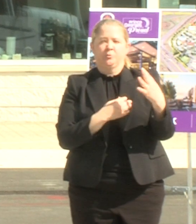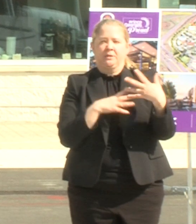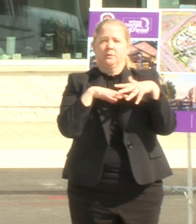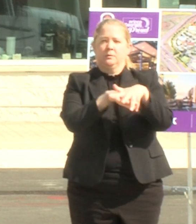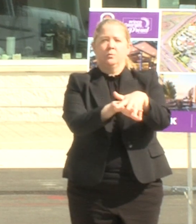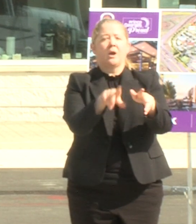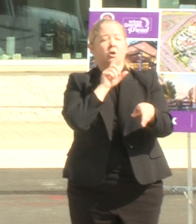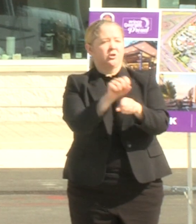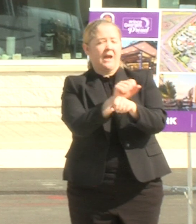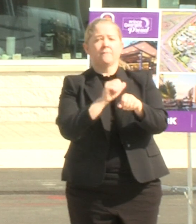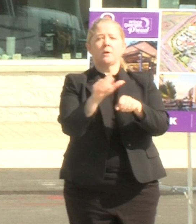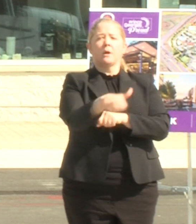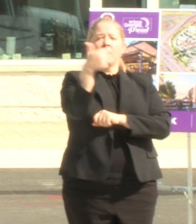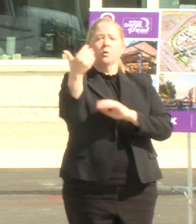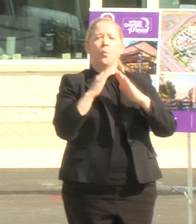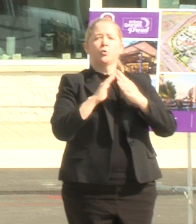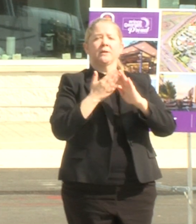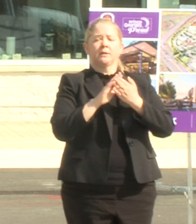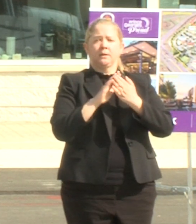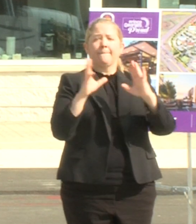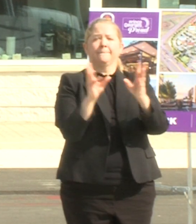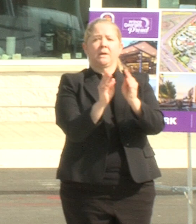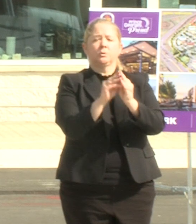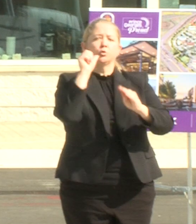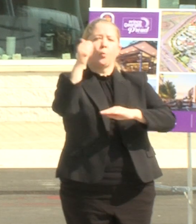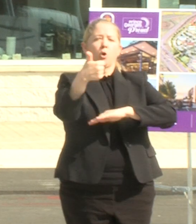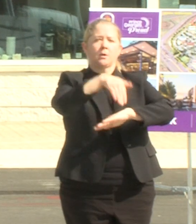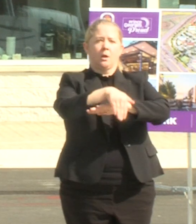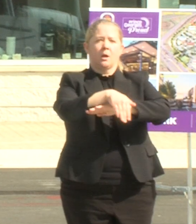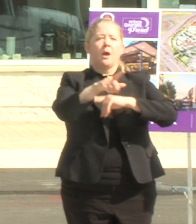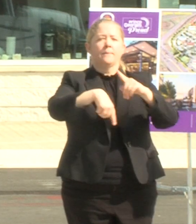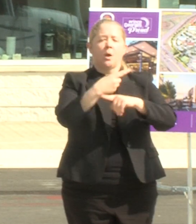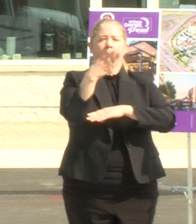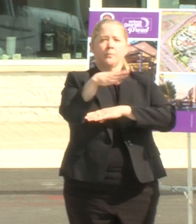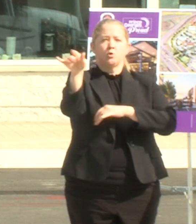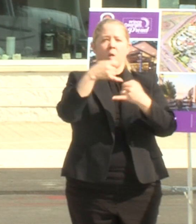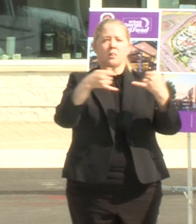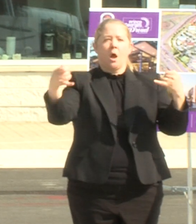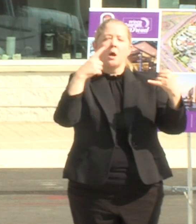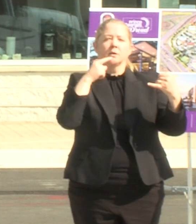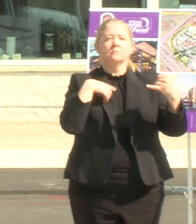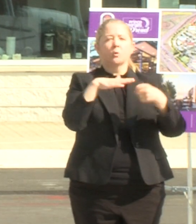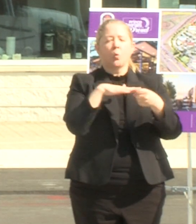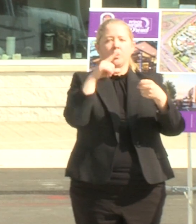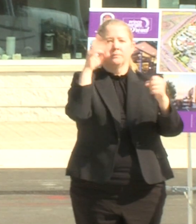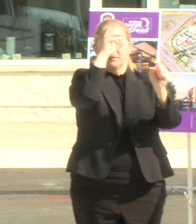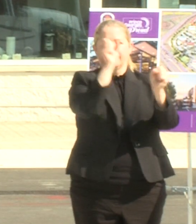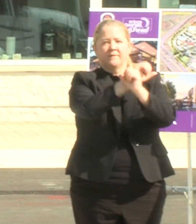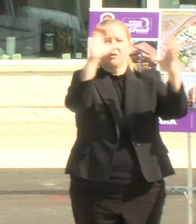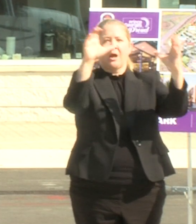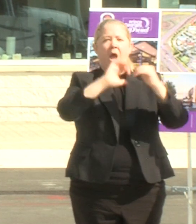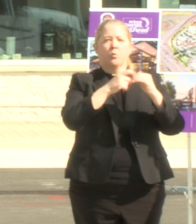meeting tomorrow night um about uh the blue line corridor uh vision and how it fits in our economic development